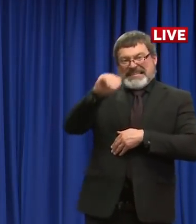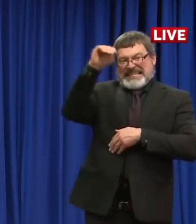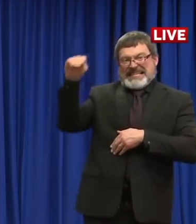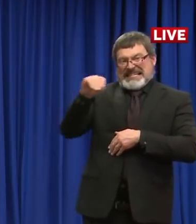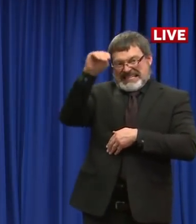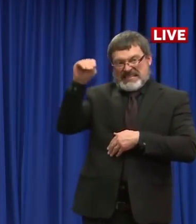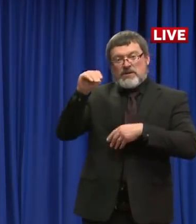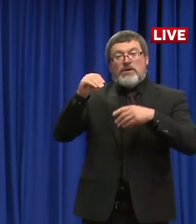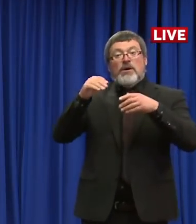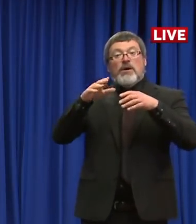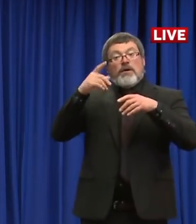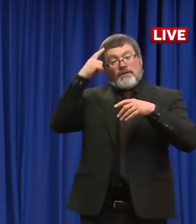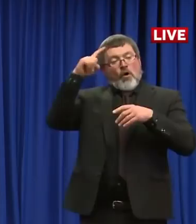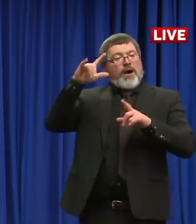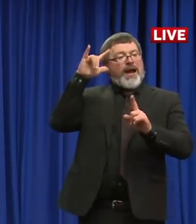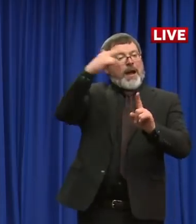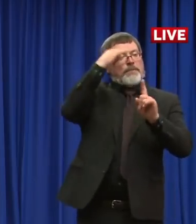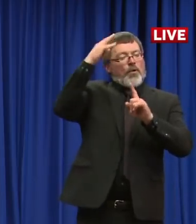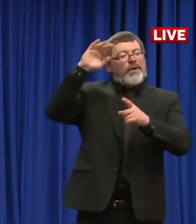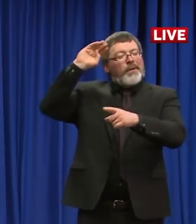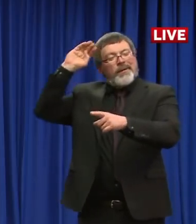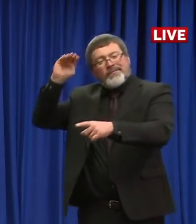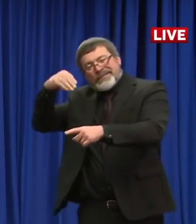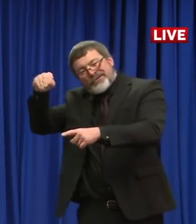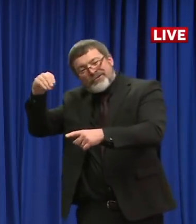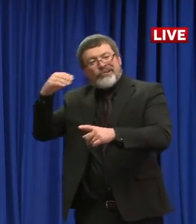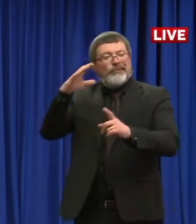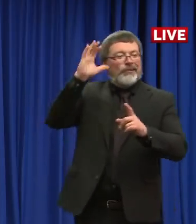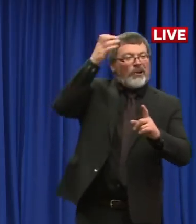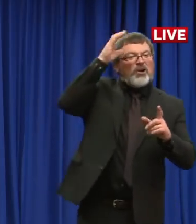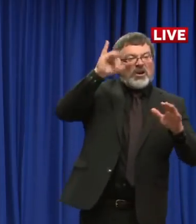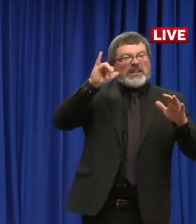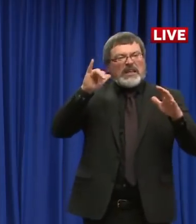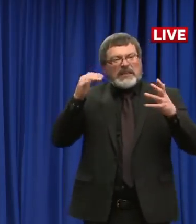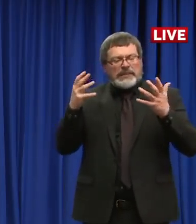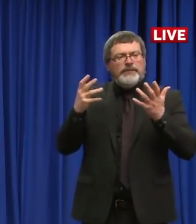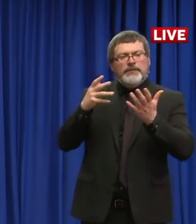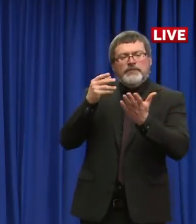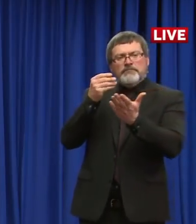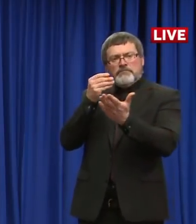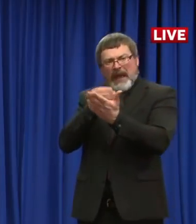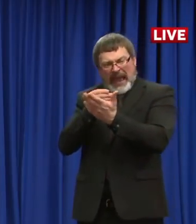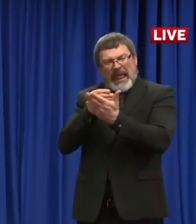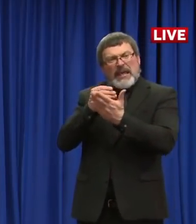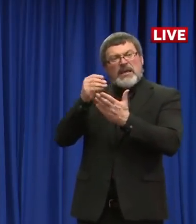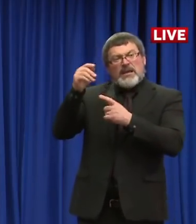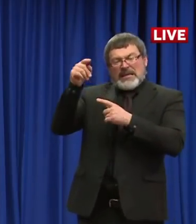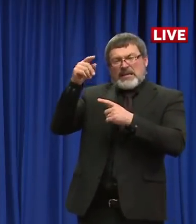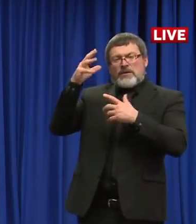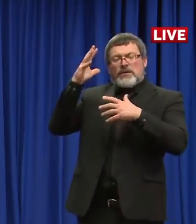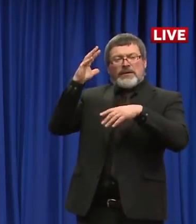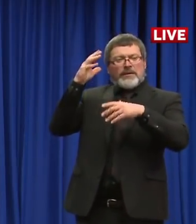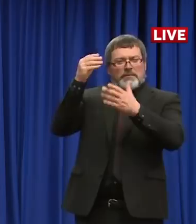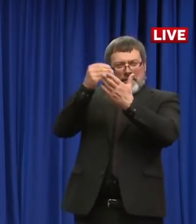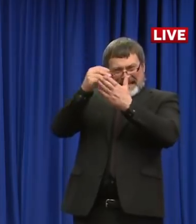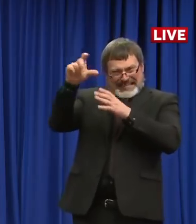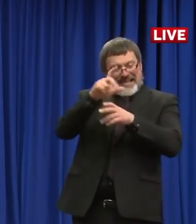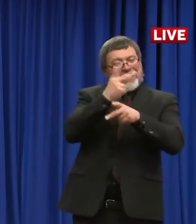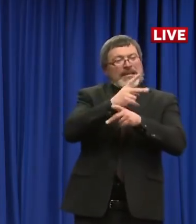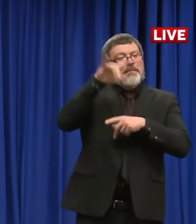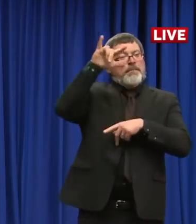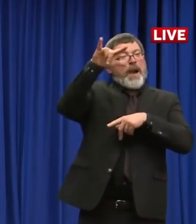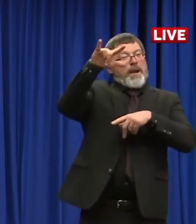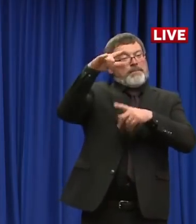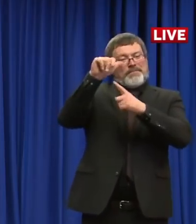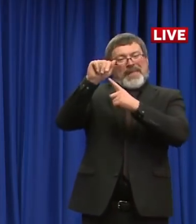think about the efforts to try to maintain some funding for this airport? Sure. So the question revolves around about $15 million in